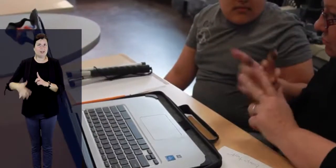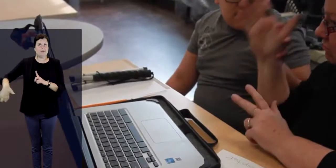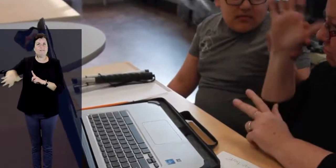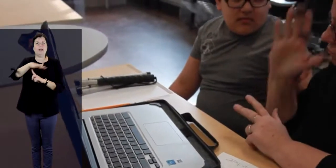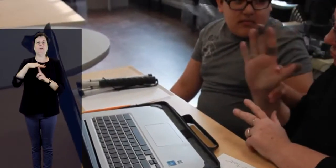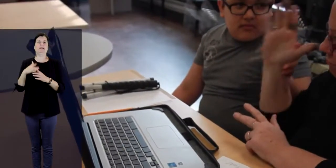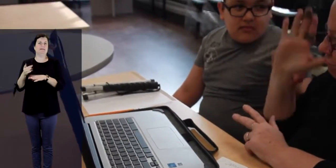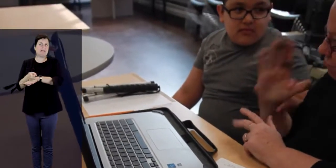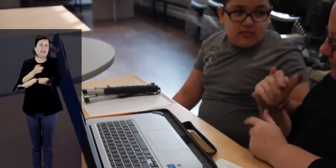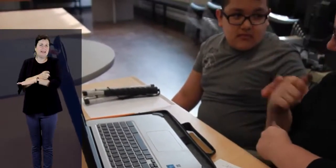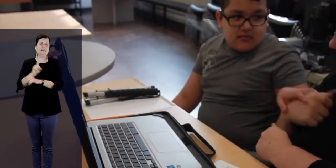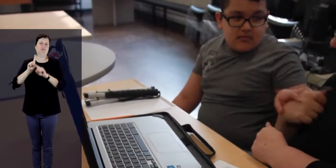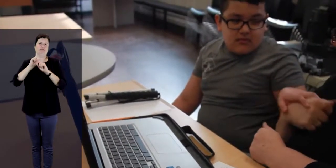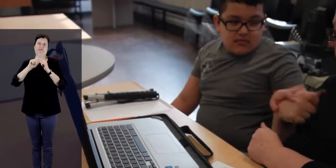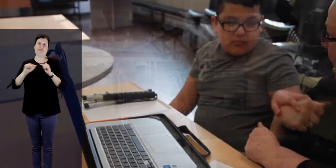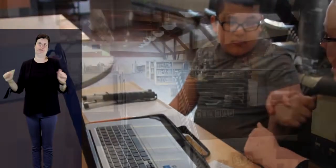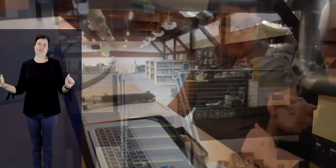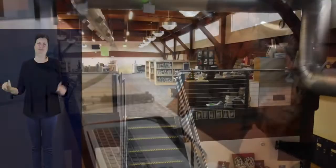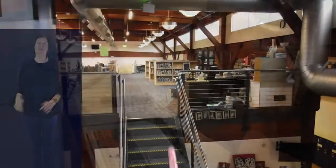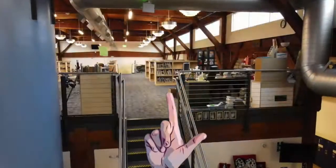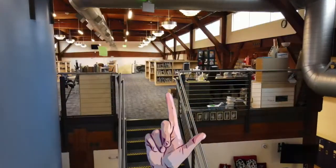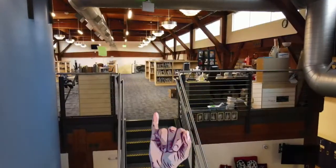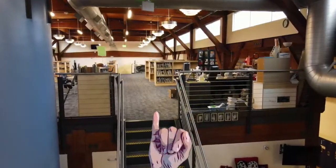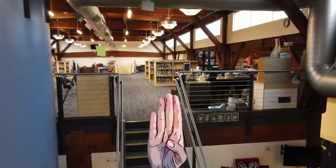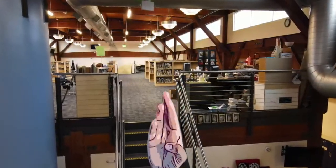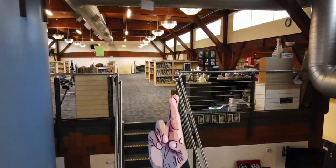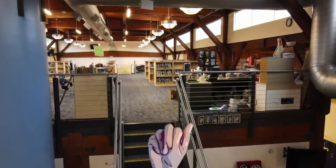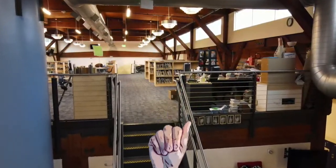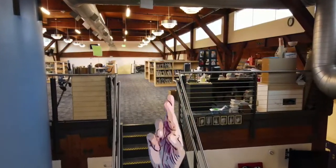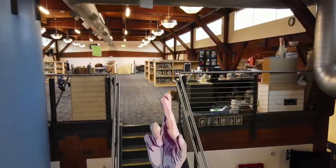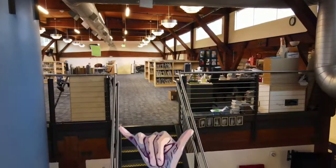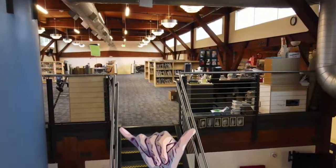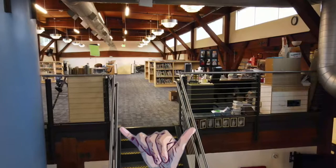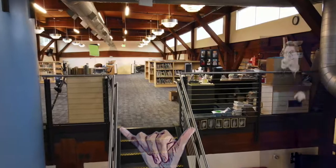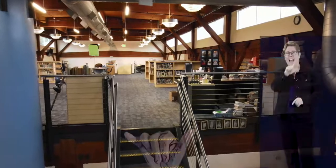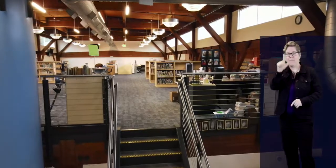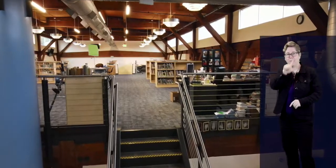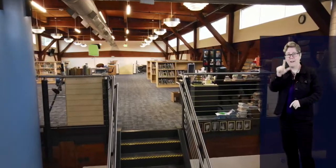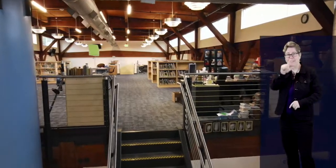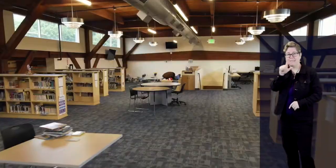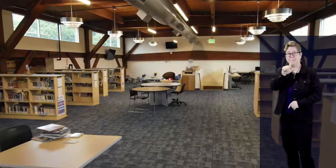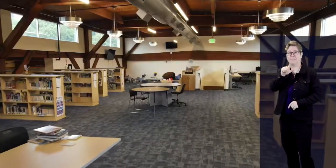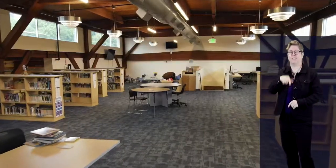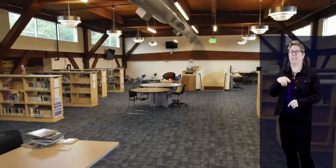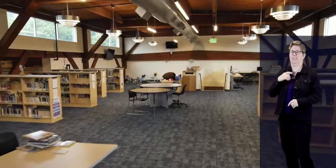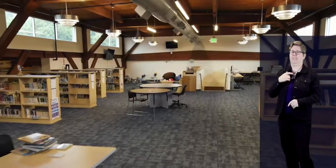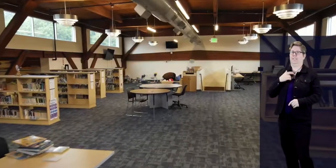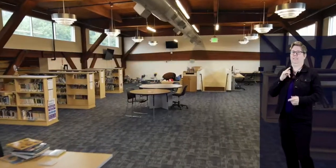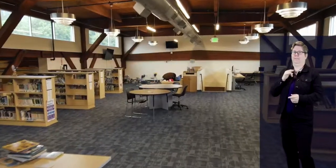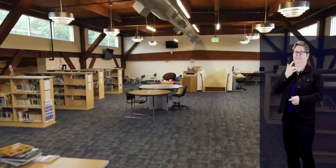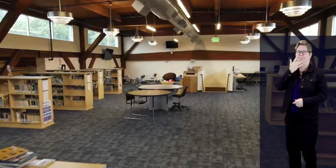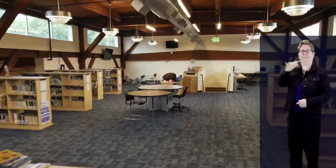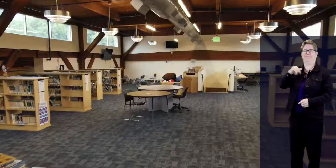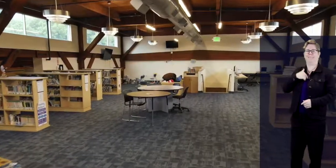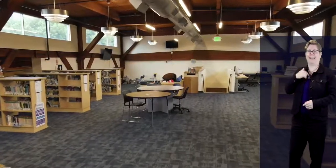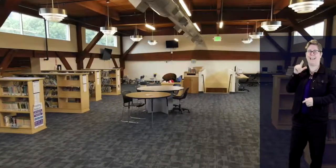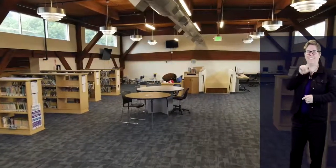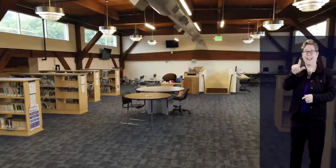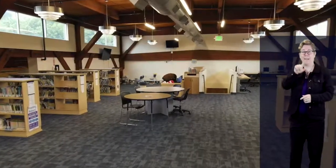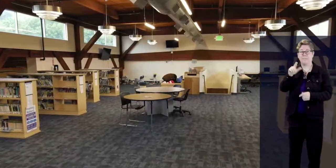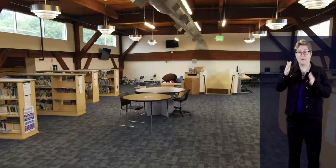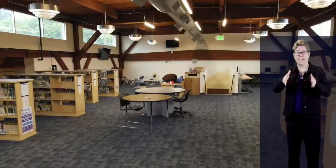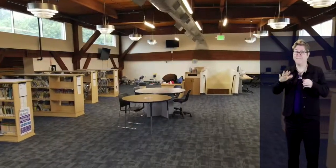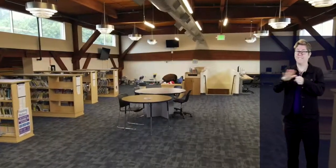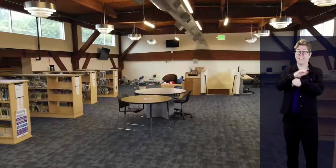that documented on their IEP. Our library is one that we feel very fortunate to have amongst